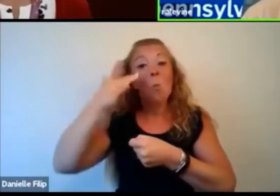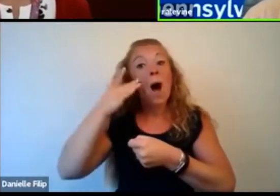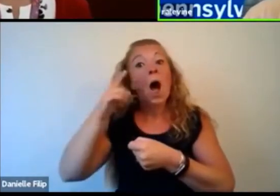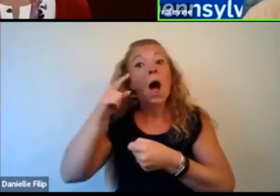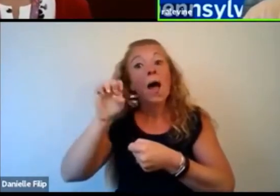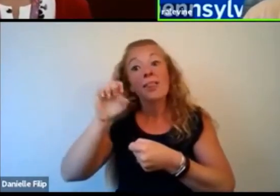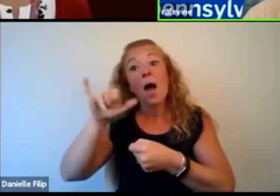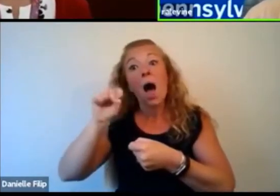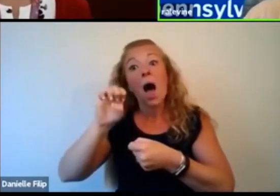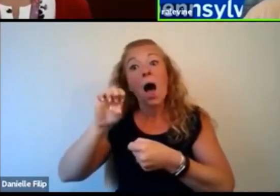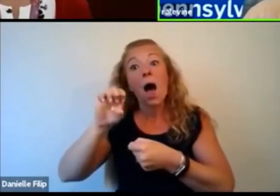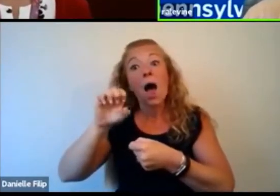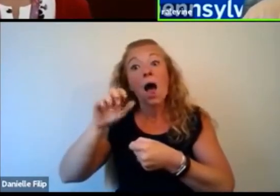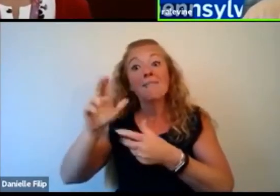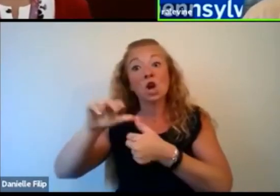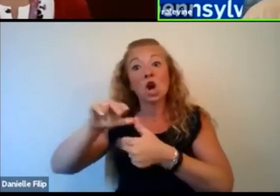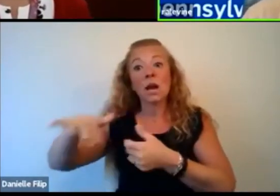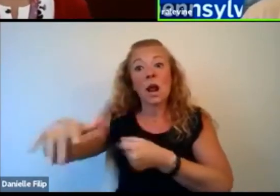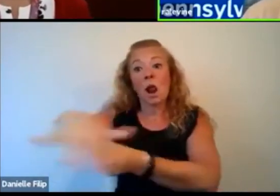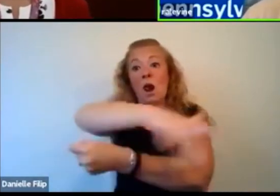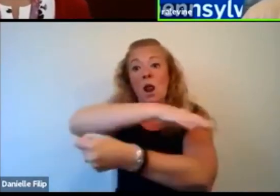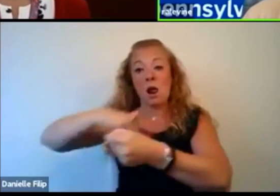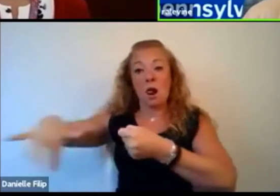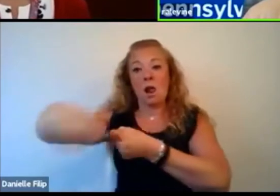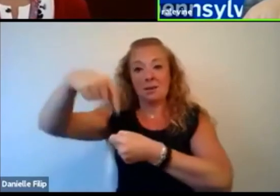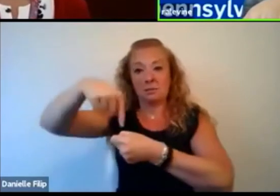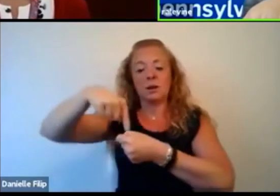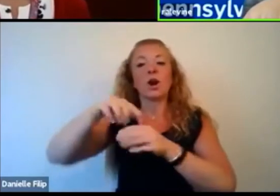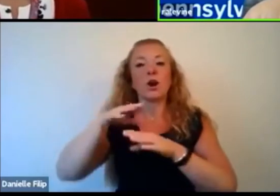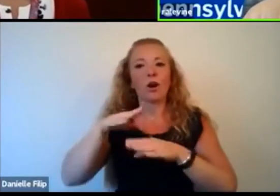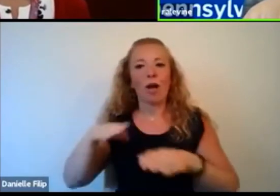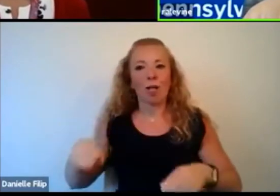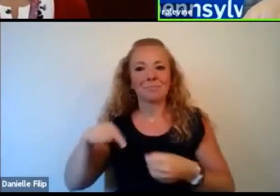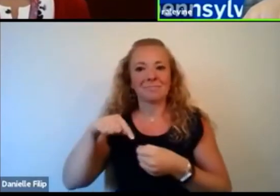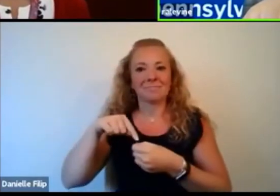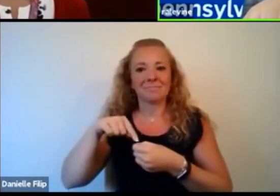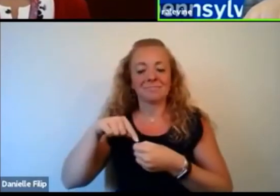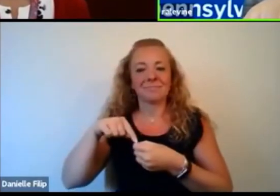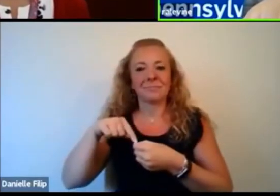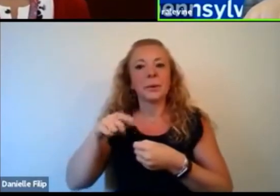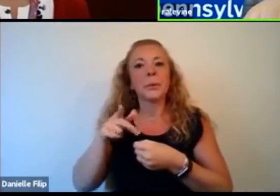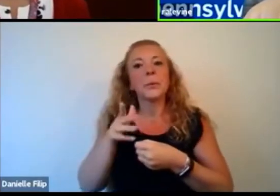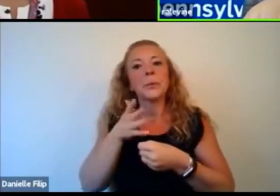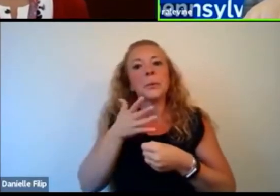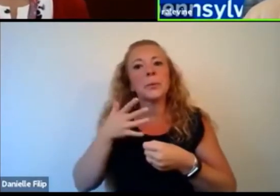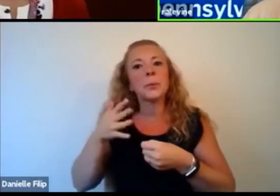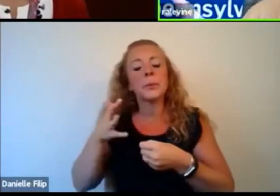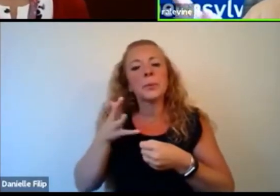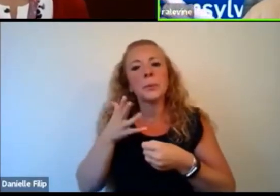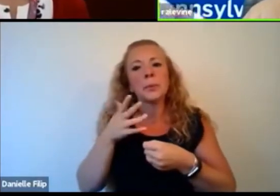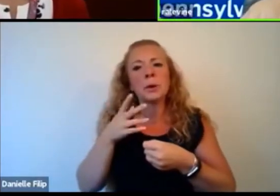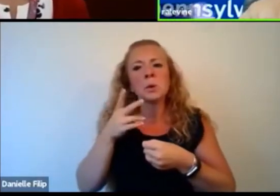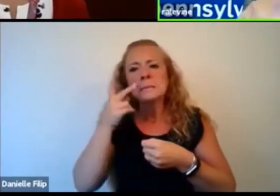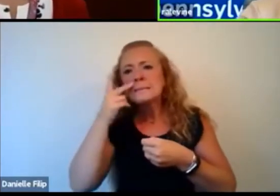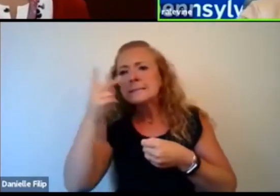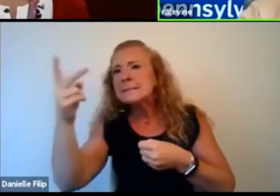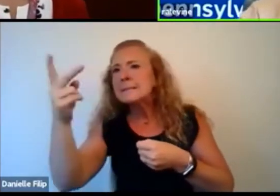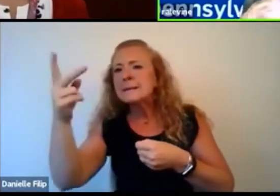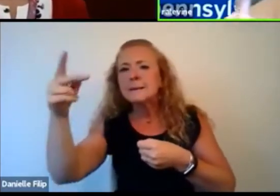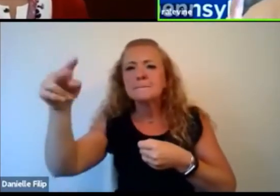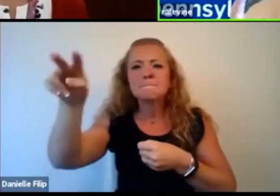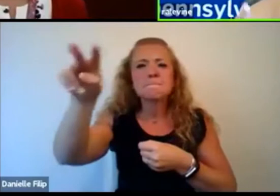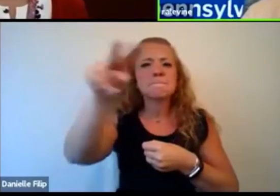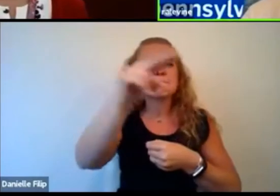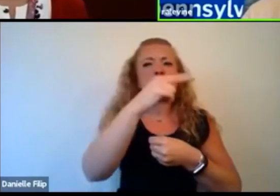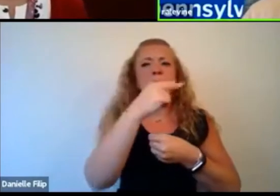hurricane, it's actually pretty calm. And there's, you know, gentle winds. And you can see everything that's happening around